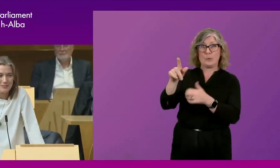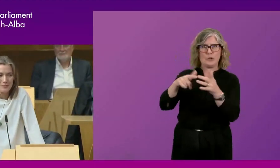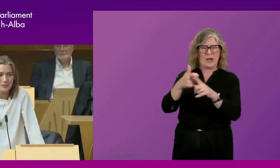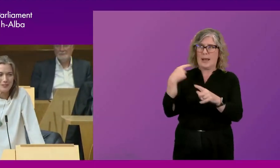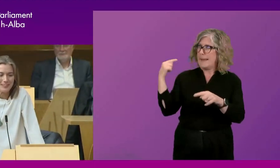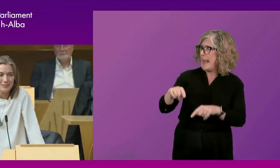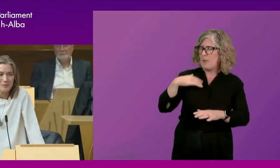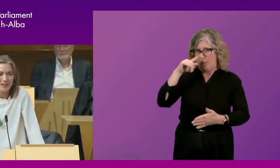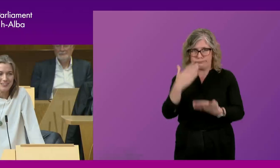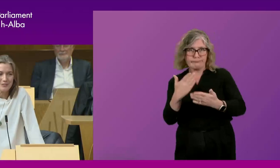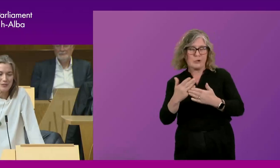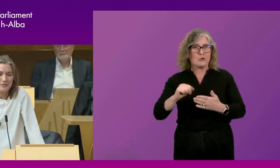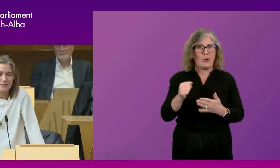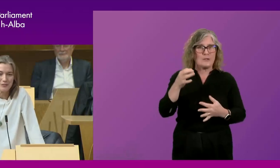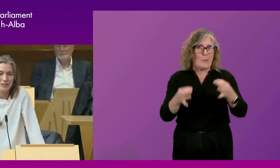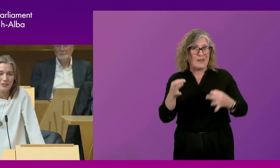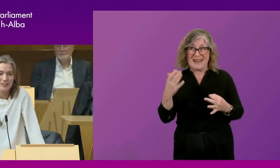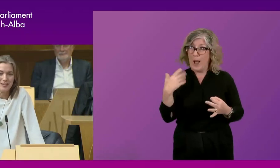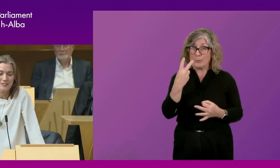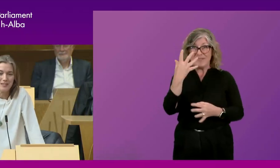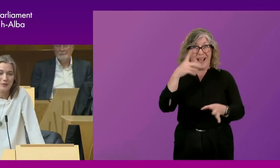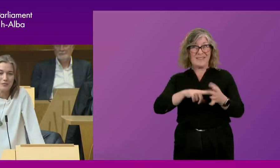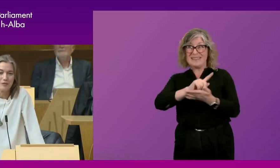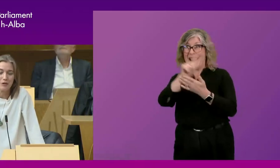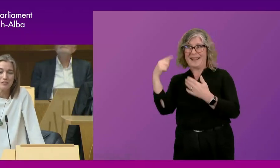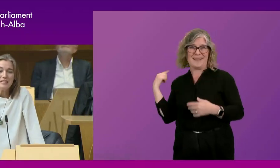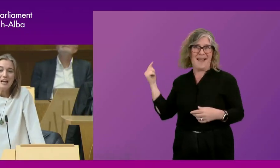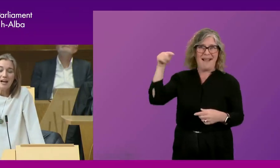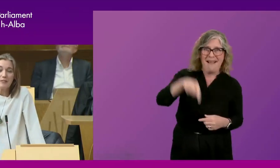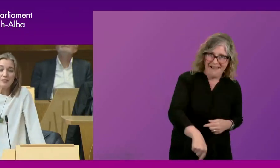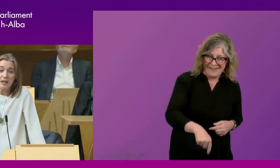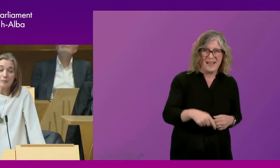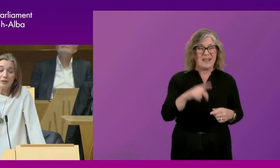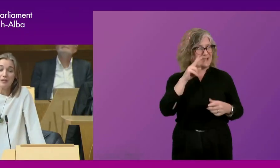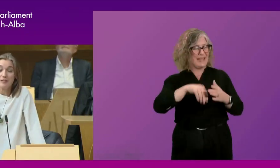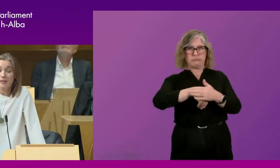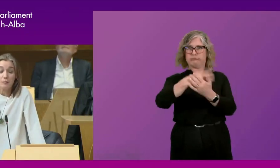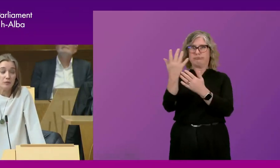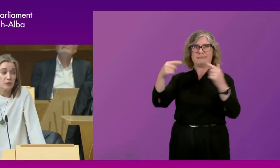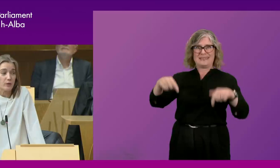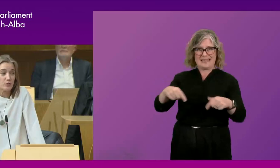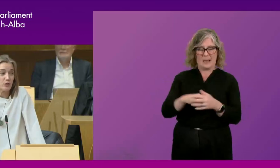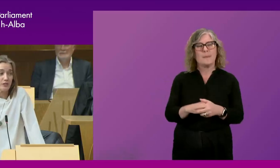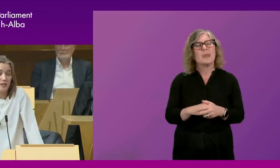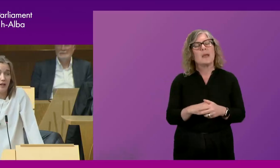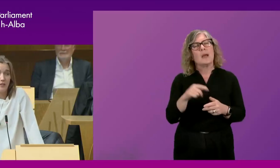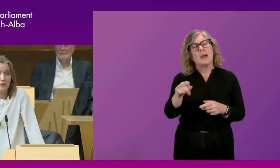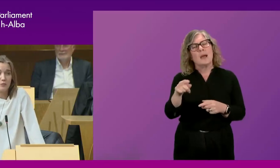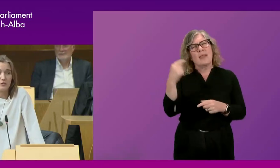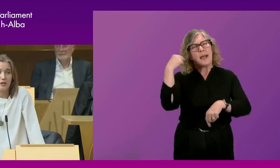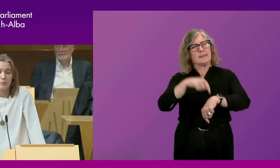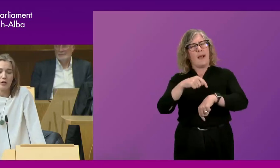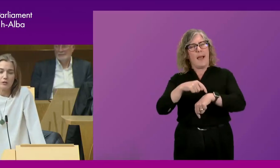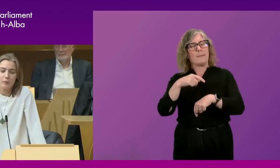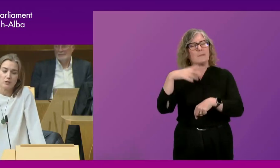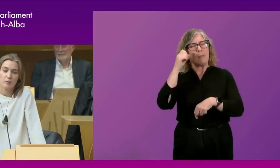politics. I'm really delighted to be back here 25 years later and, and see how it's evolved. I, at the time, and, and the previous question talked on, on this,